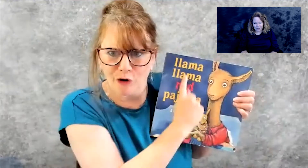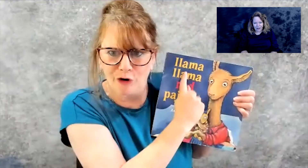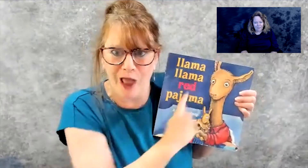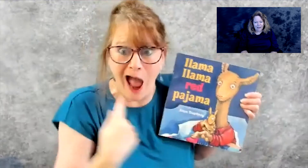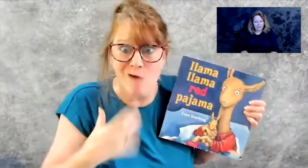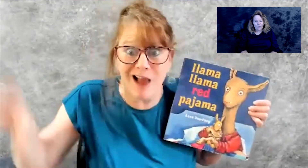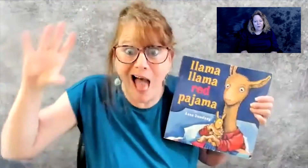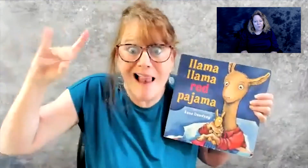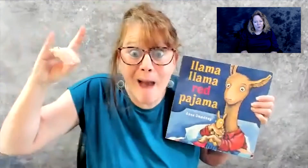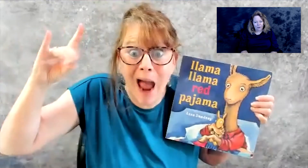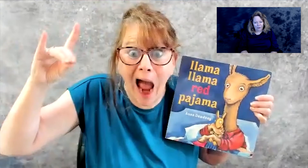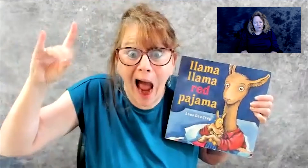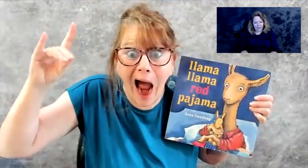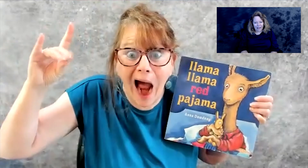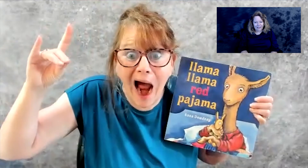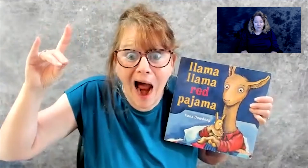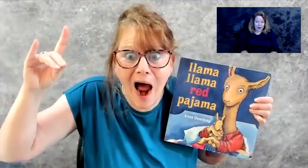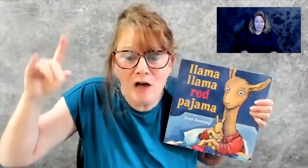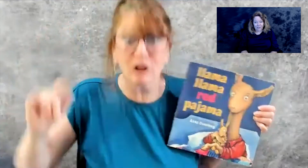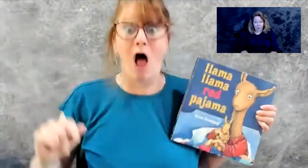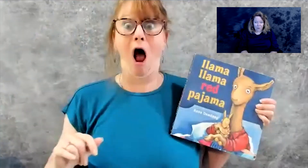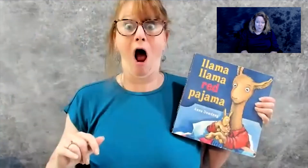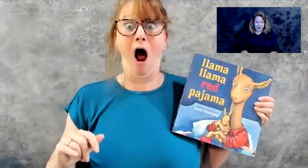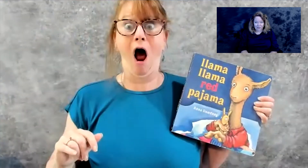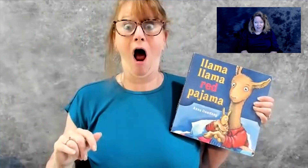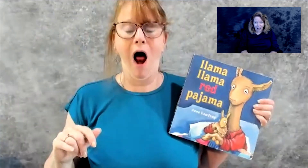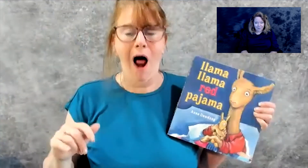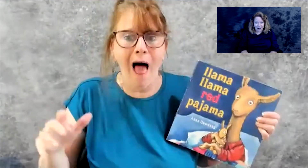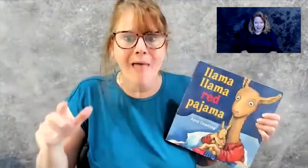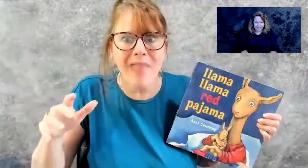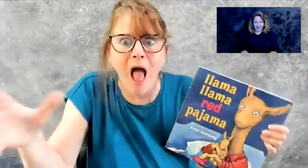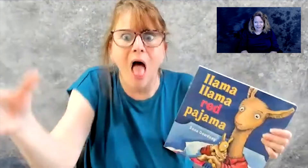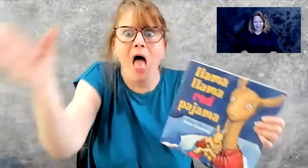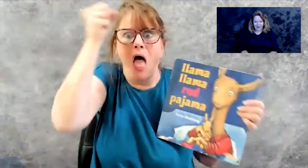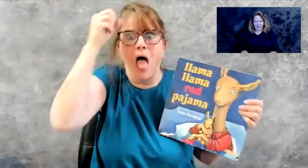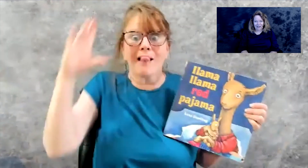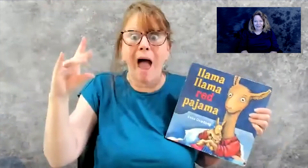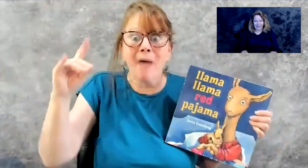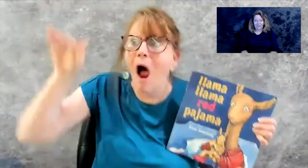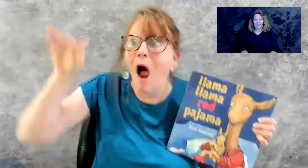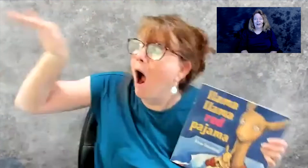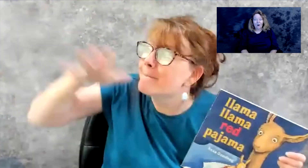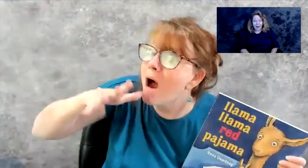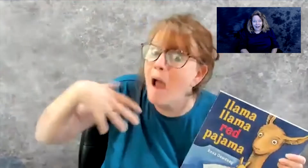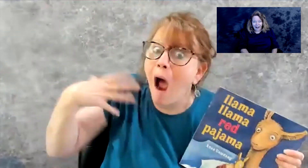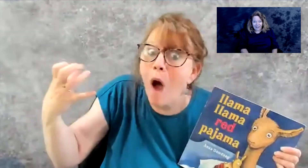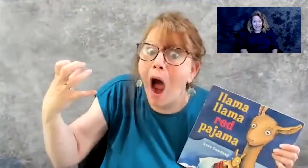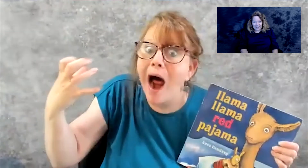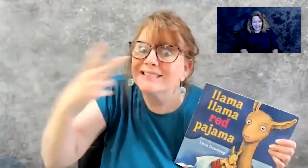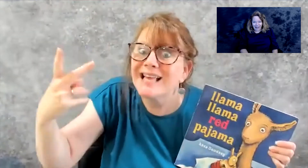but ignore the words. And so I would show, oh, here's a llama. And they, you know, they're just like, oh my gosh, that's a